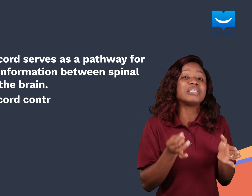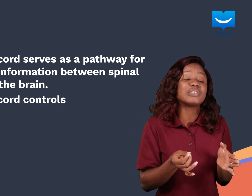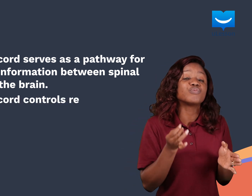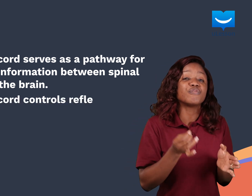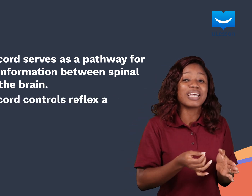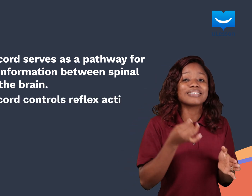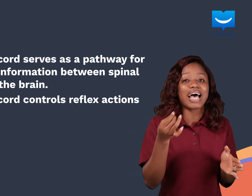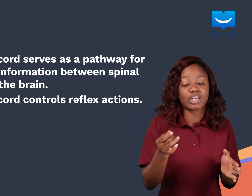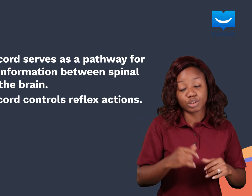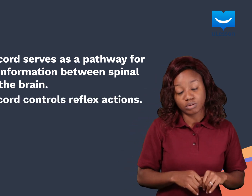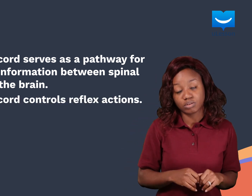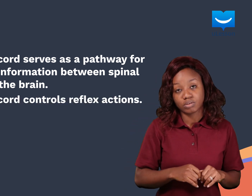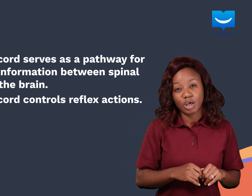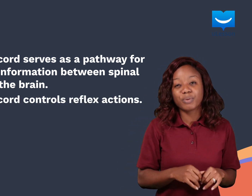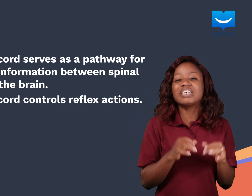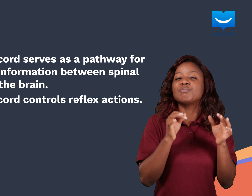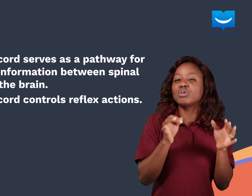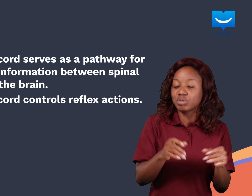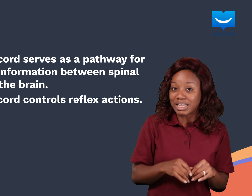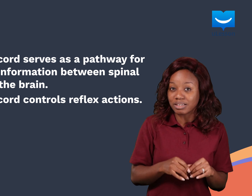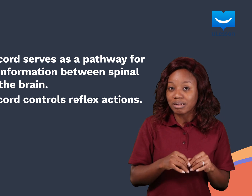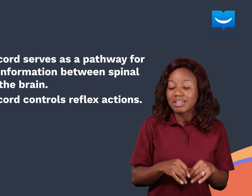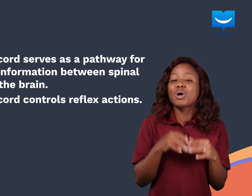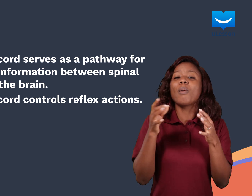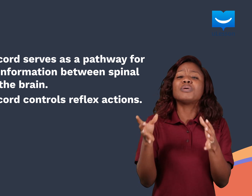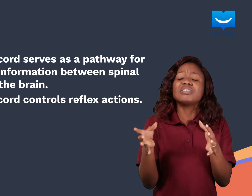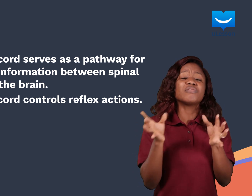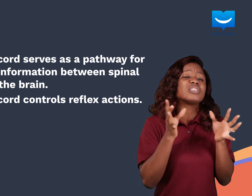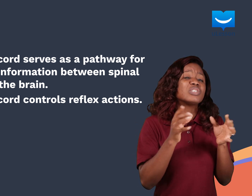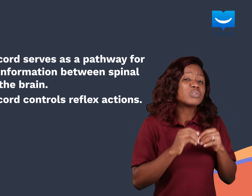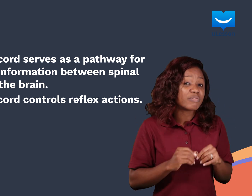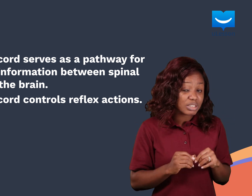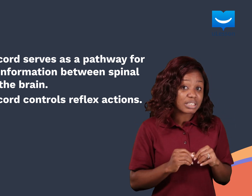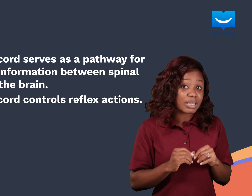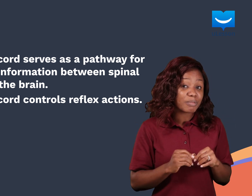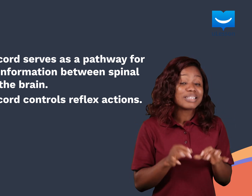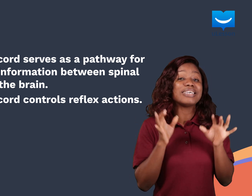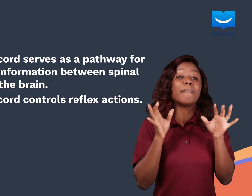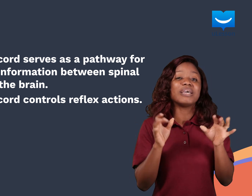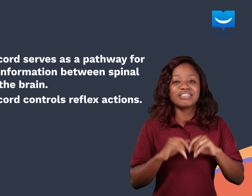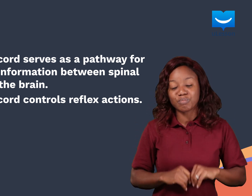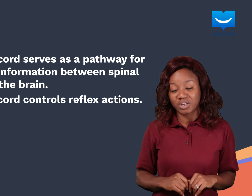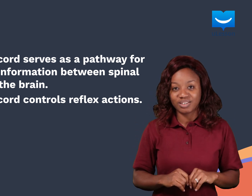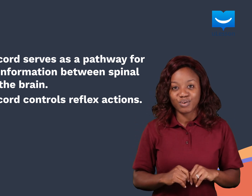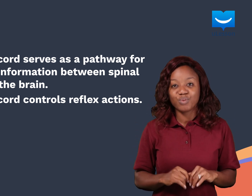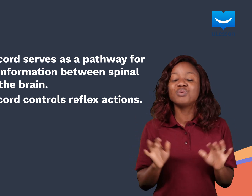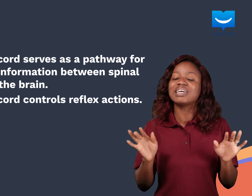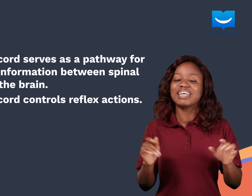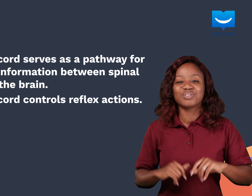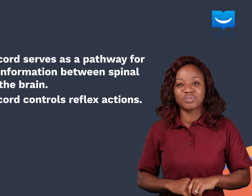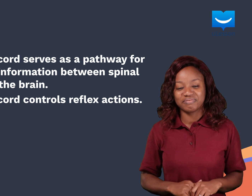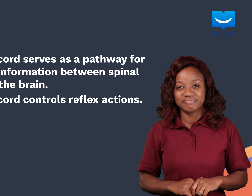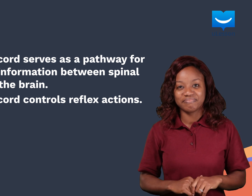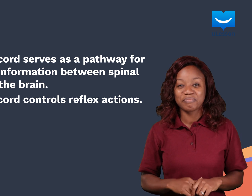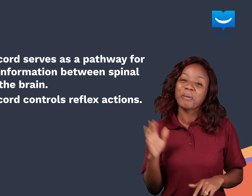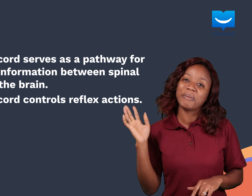transmits reflex actions. But there is more to learn. The components of the central nervous system, the amazing brain. We will look